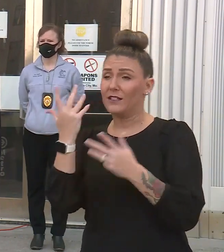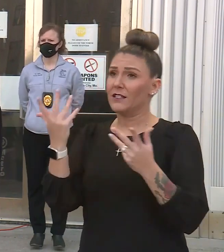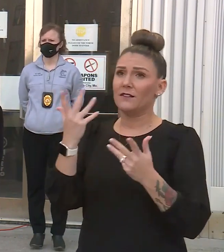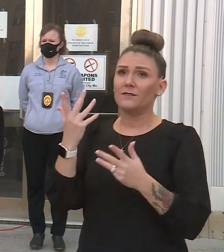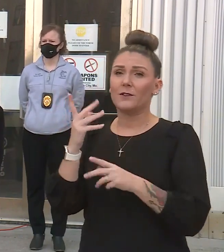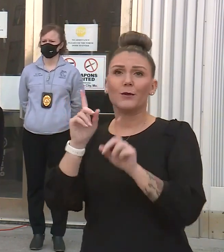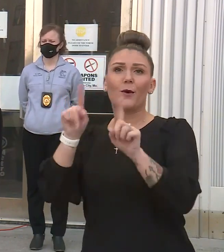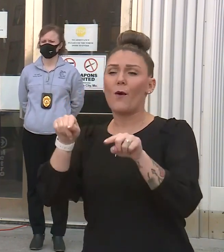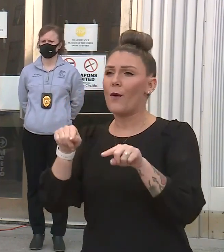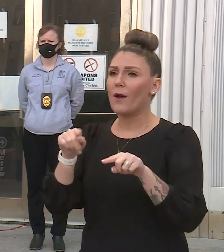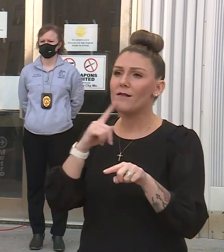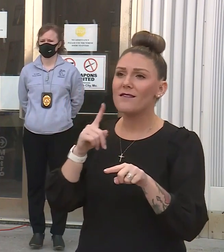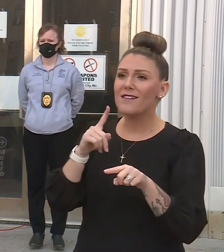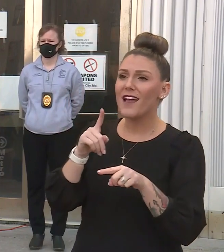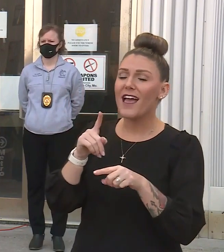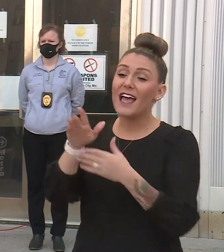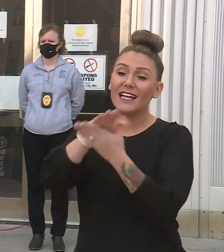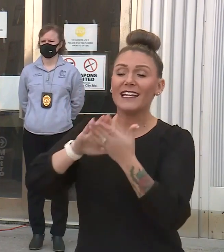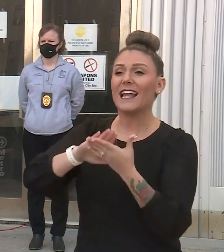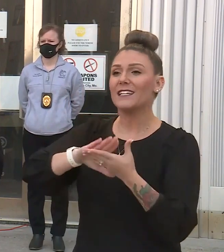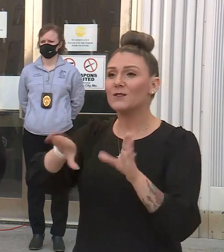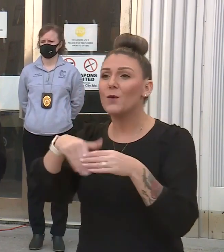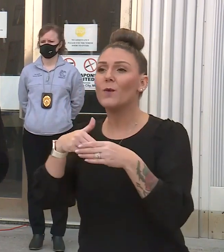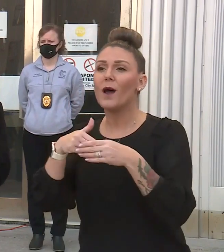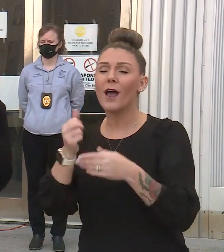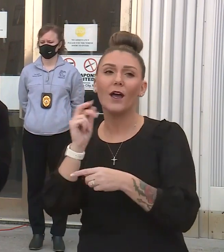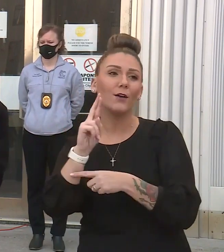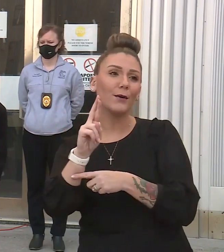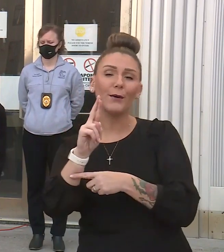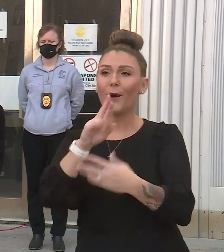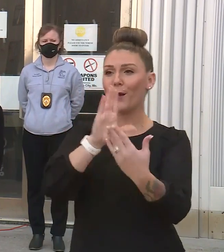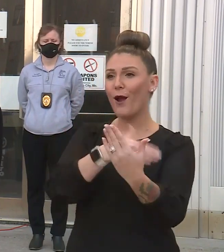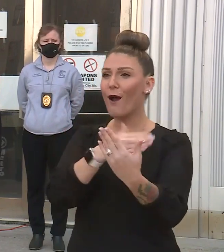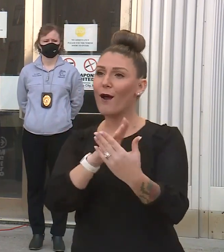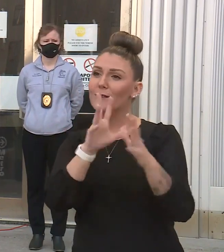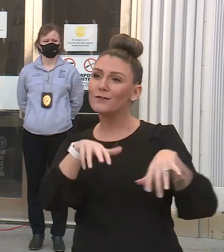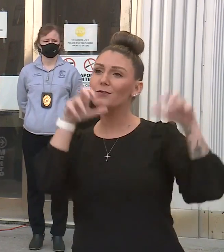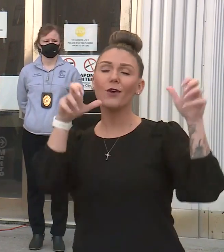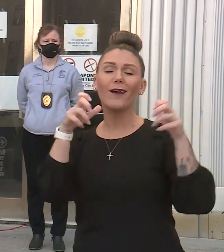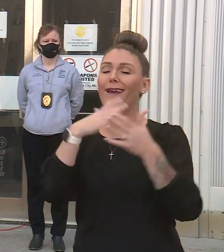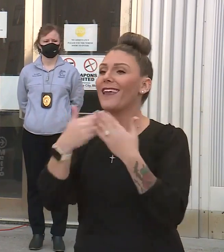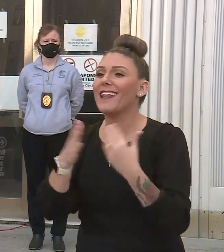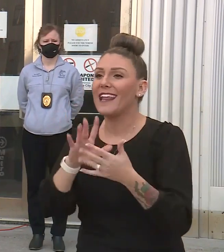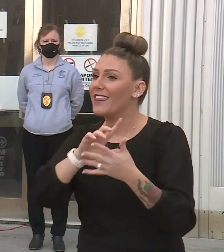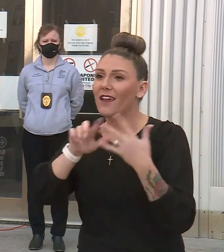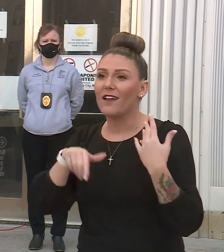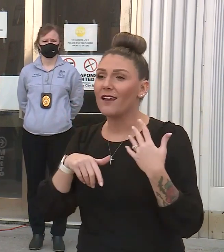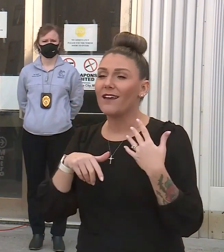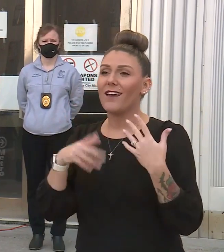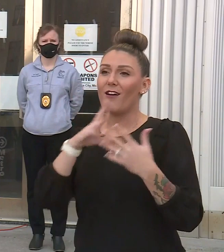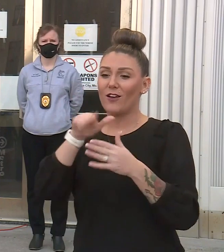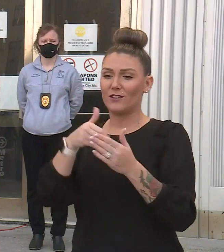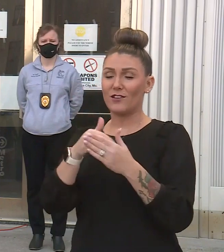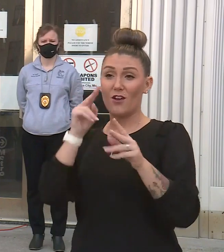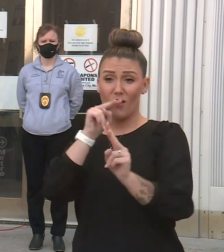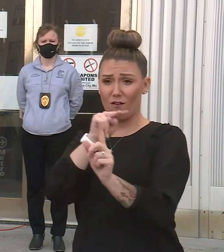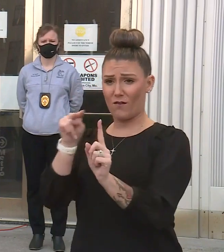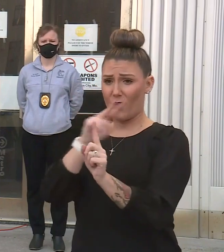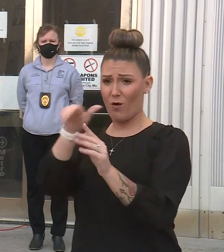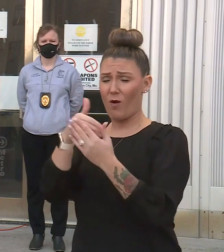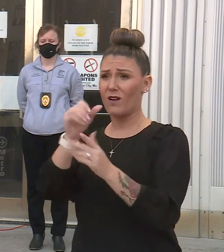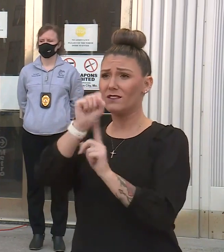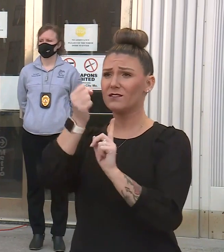going to a very nice wedding or going to a concert, anything under the sun, it's our view that all of those are situations